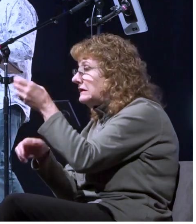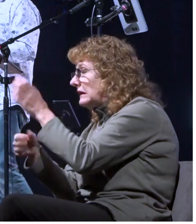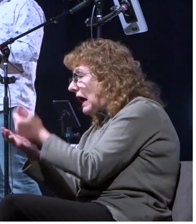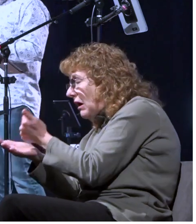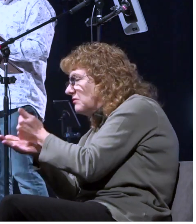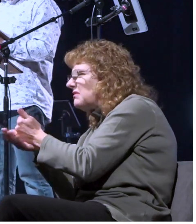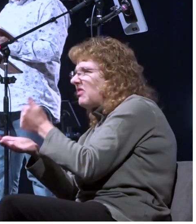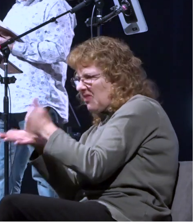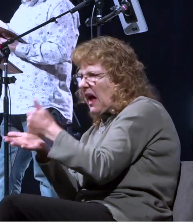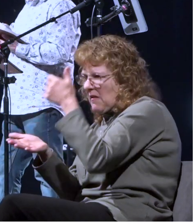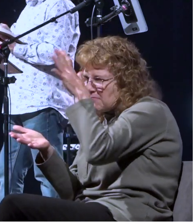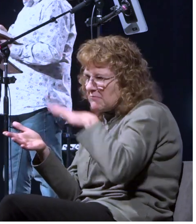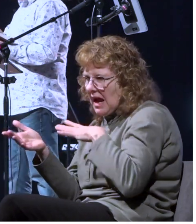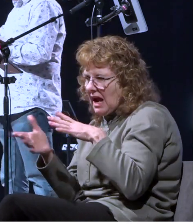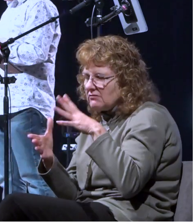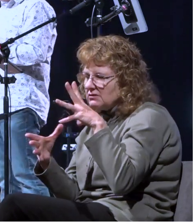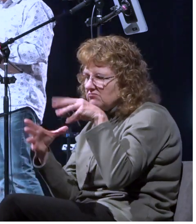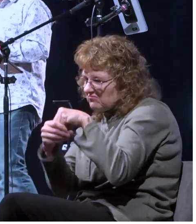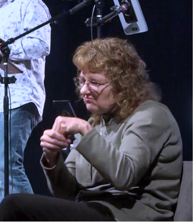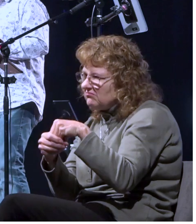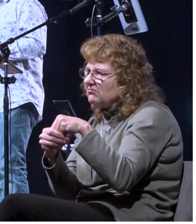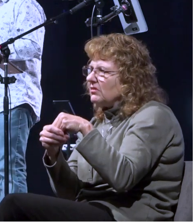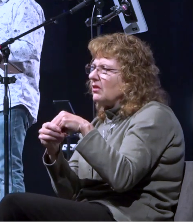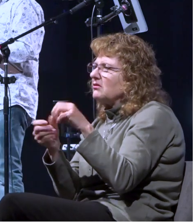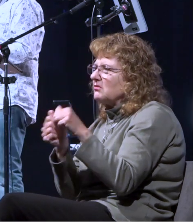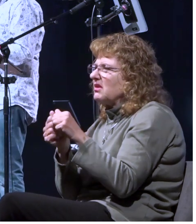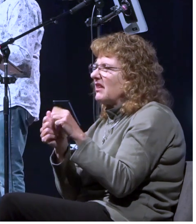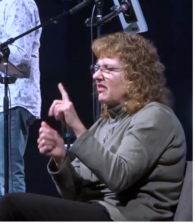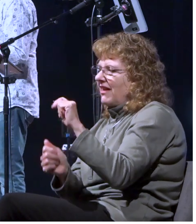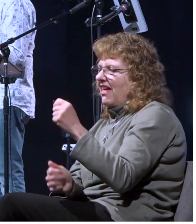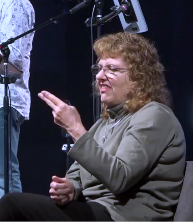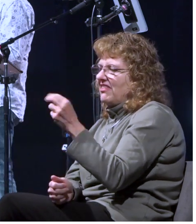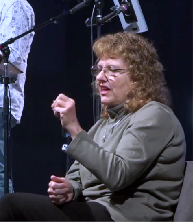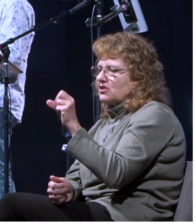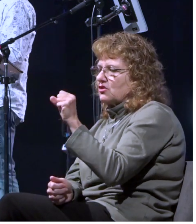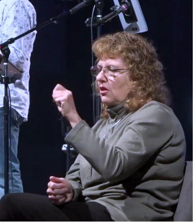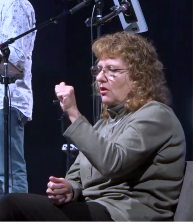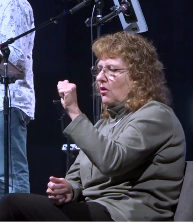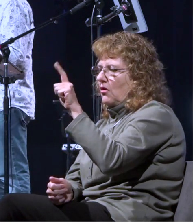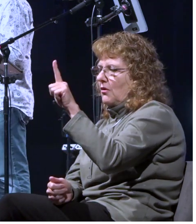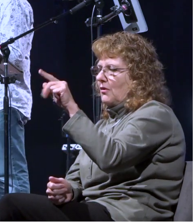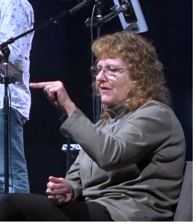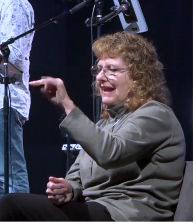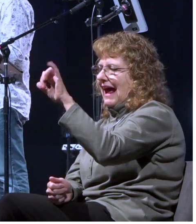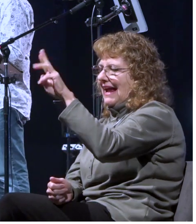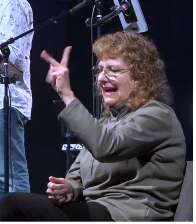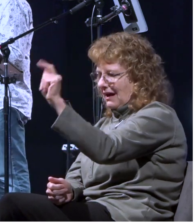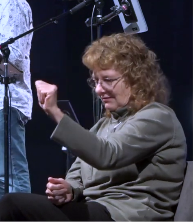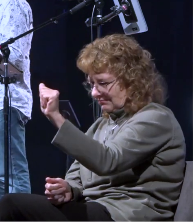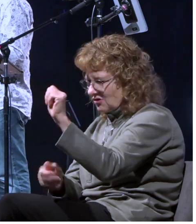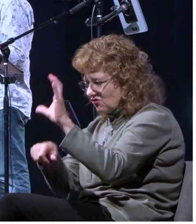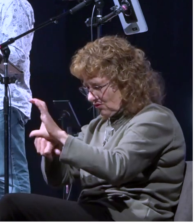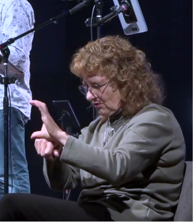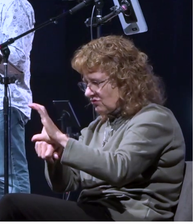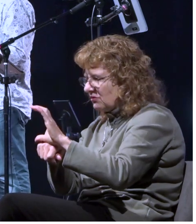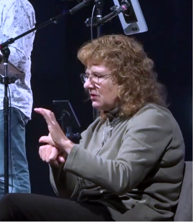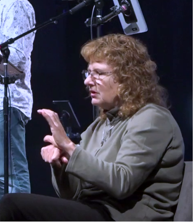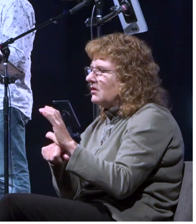guy that's uh part of uh the thessalonica church and he's with paul uh and uh and coming